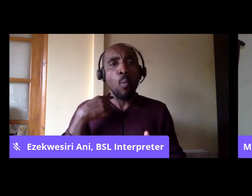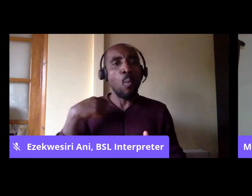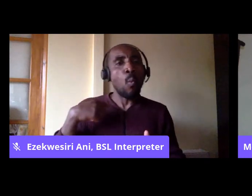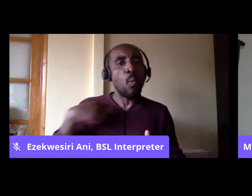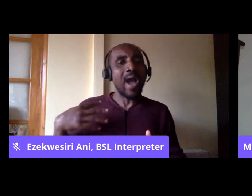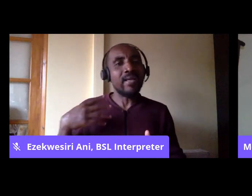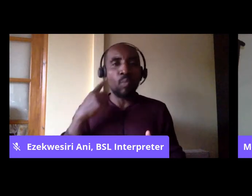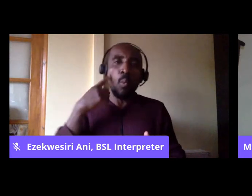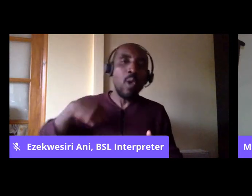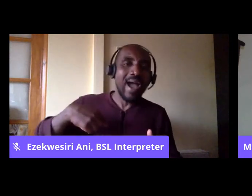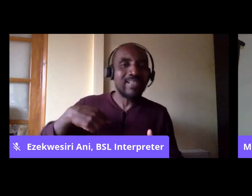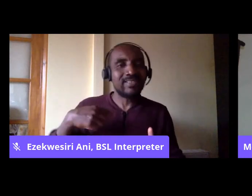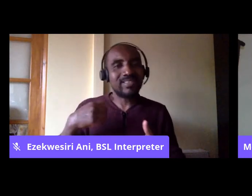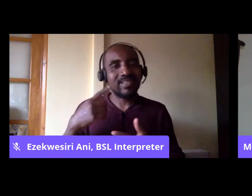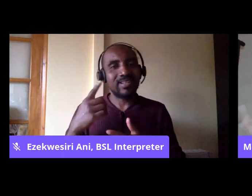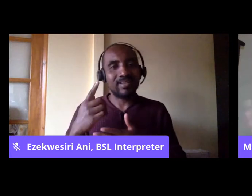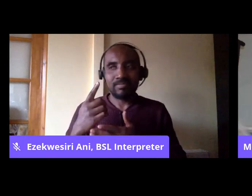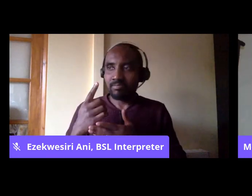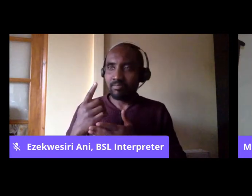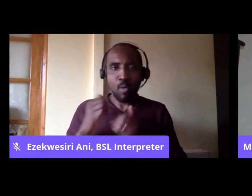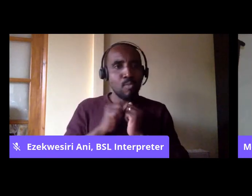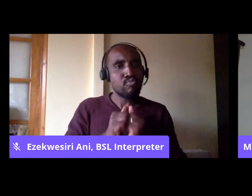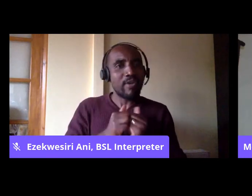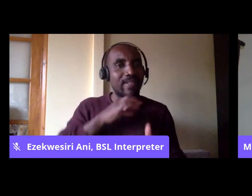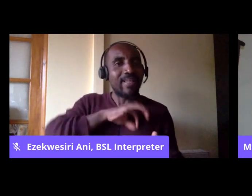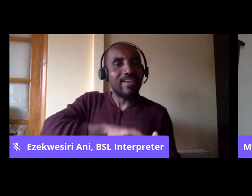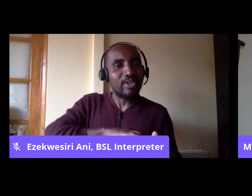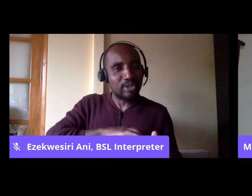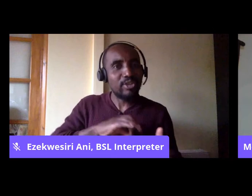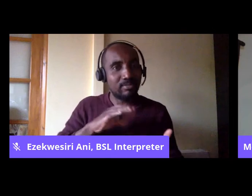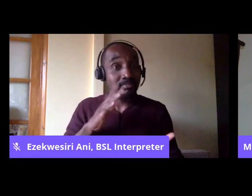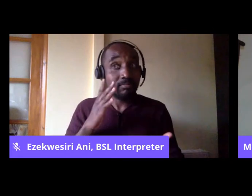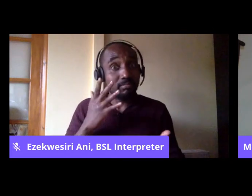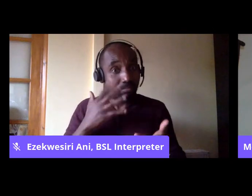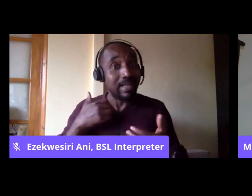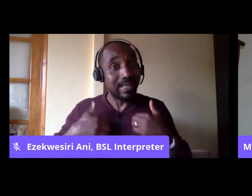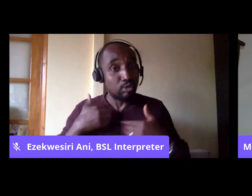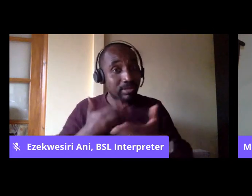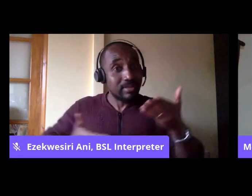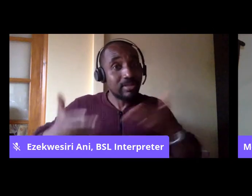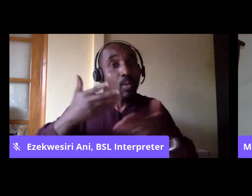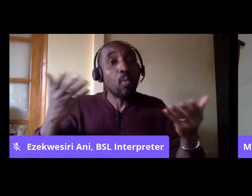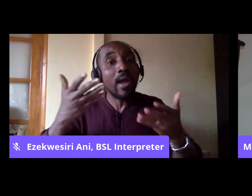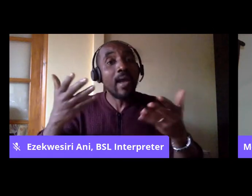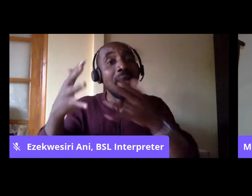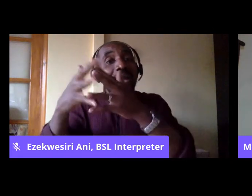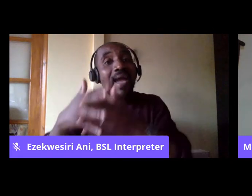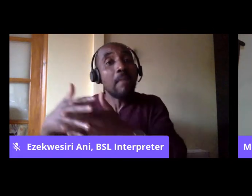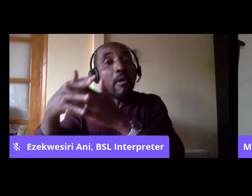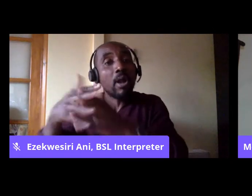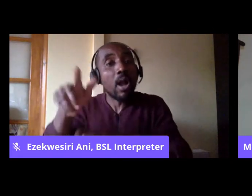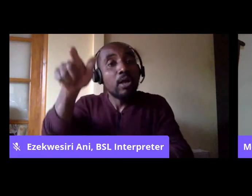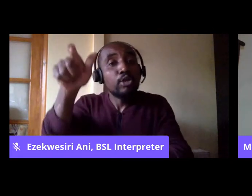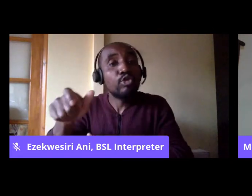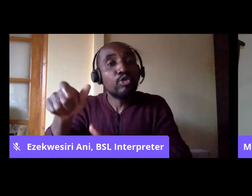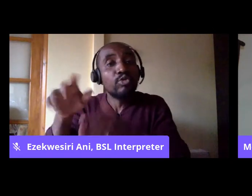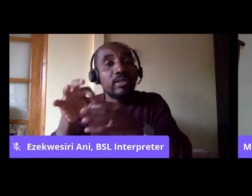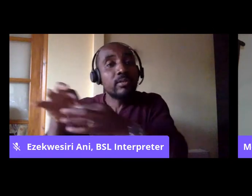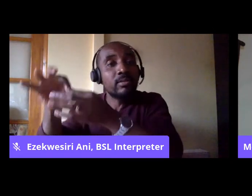said, actually started in a debate in the Students for a Democratic Society in the United States. And it was inspired by